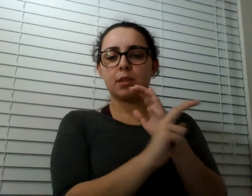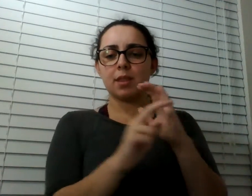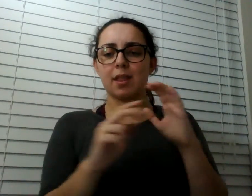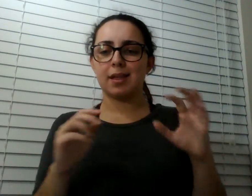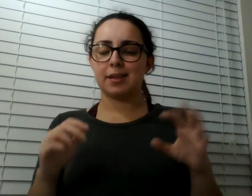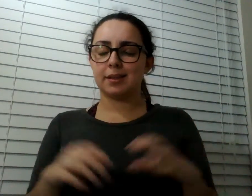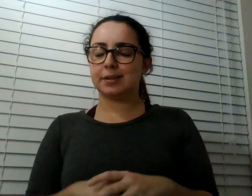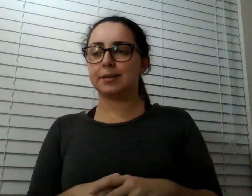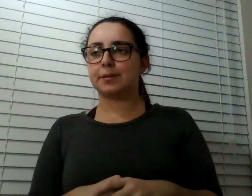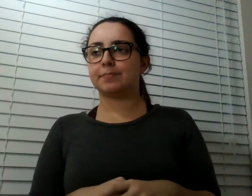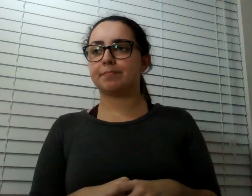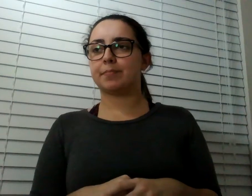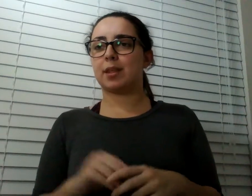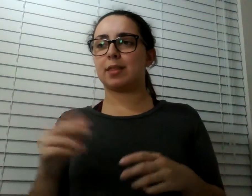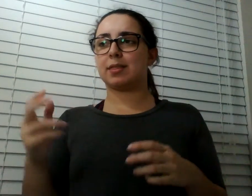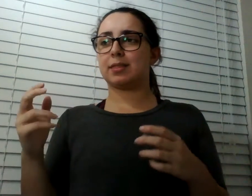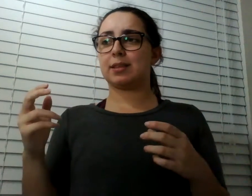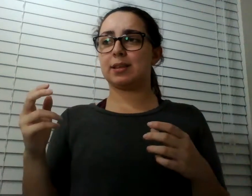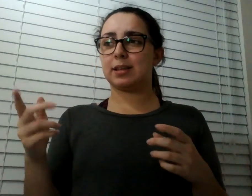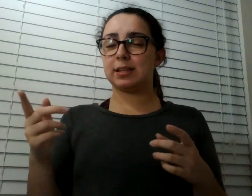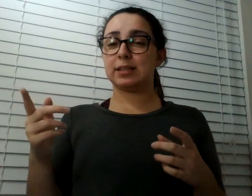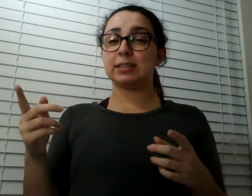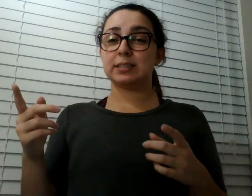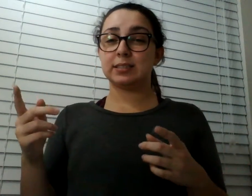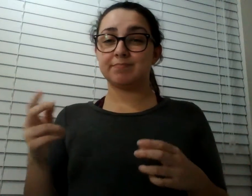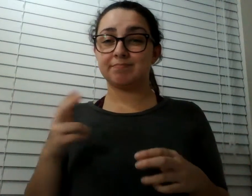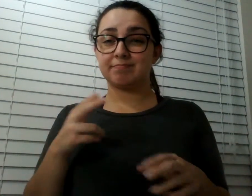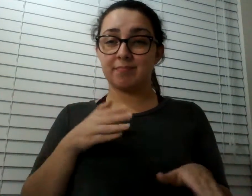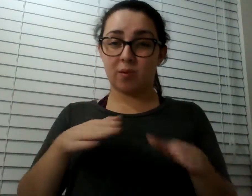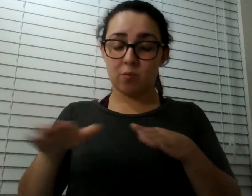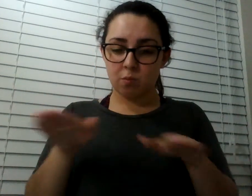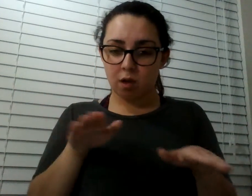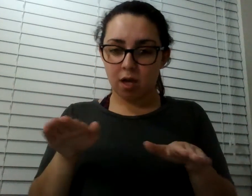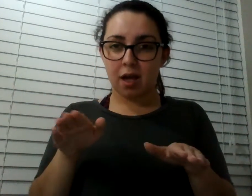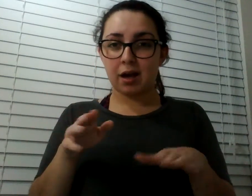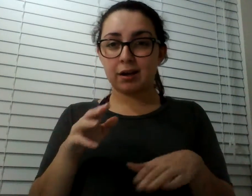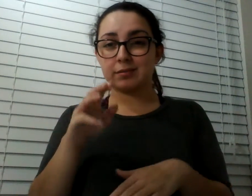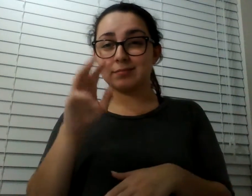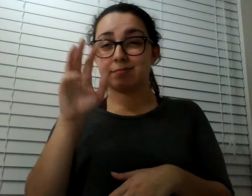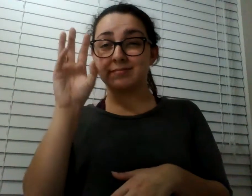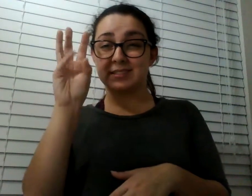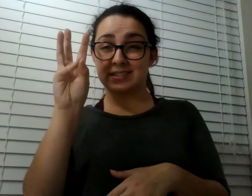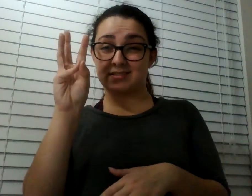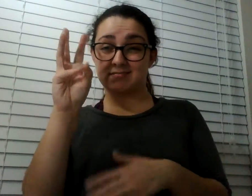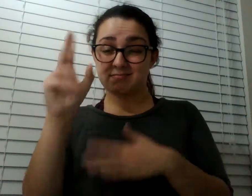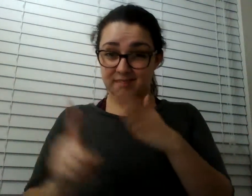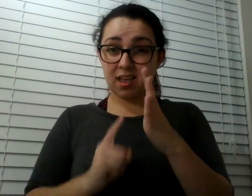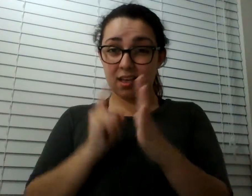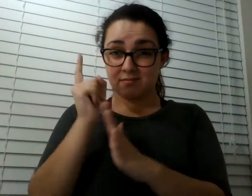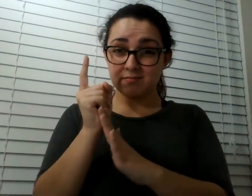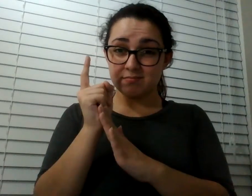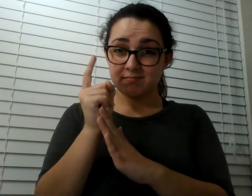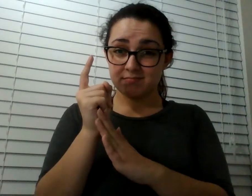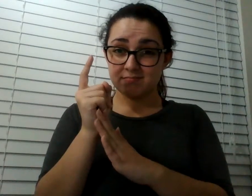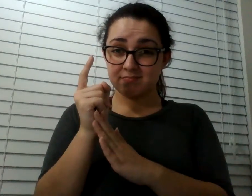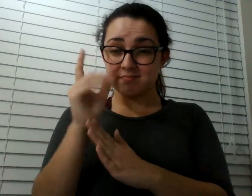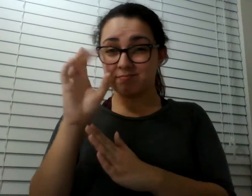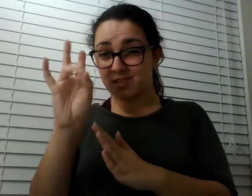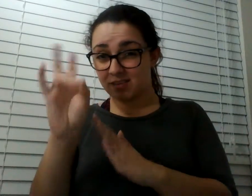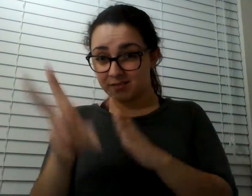How long did this hike take? To get out there, it probably took six, maybe seven hours. Wow. We're going pretty slow. The